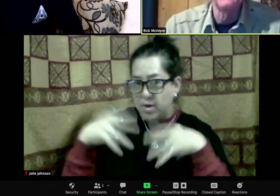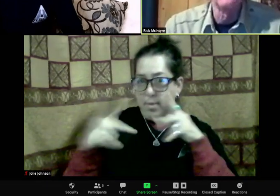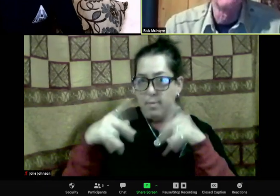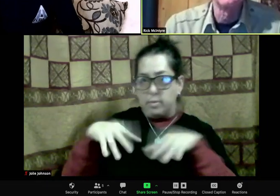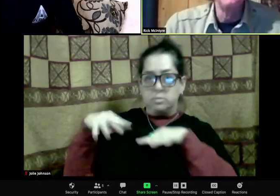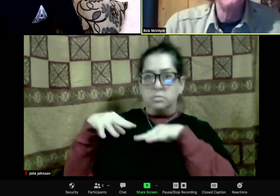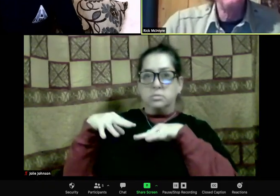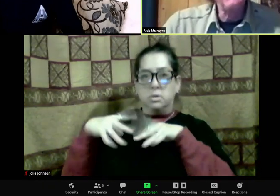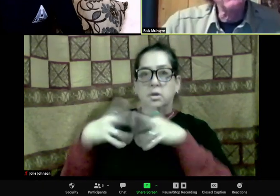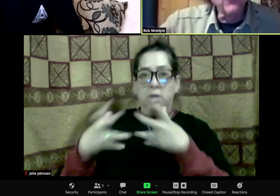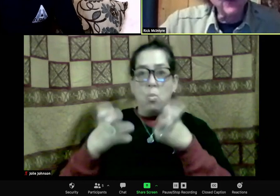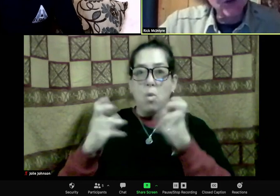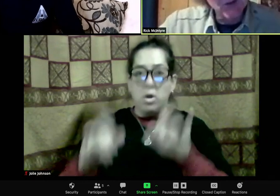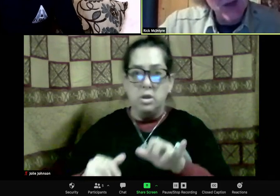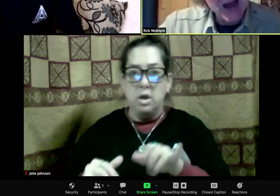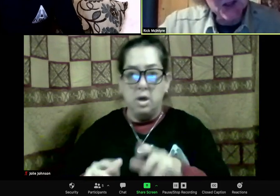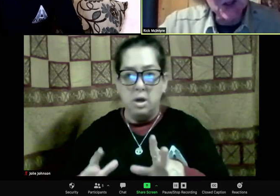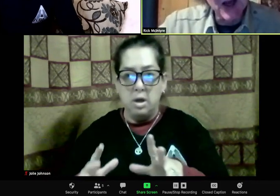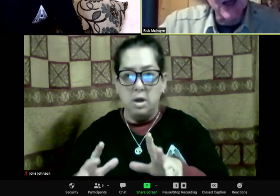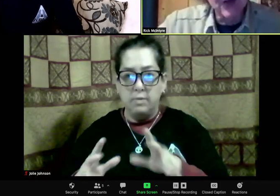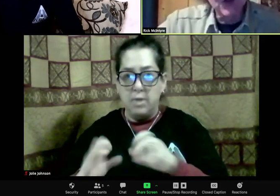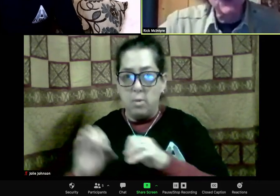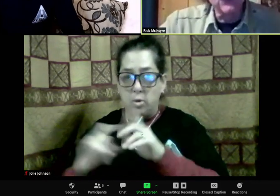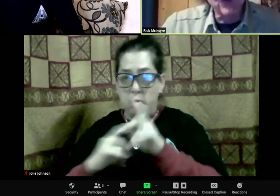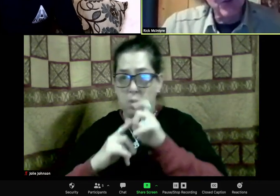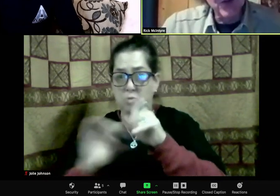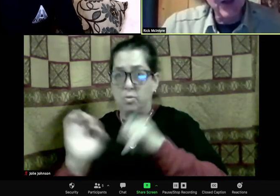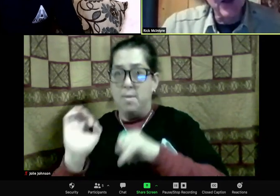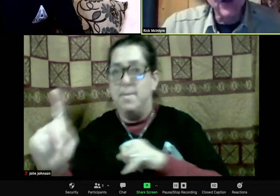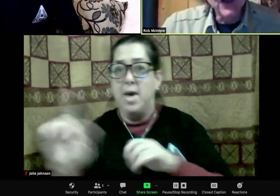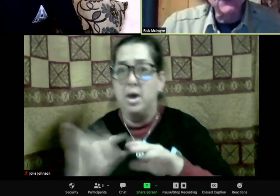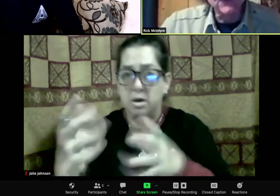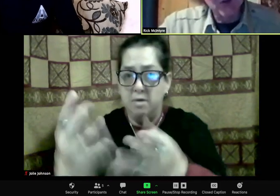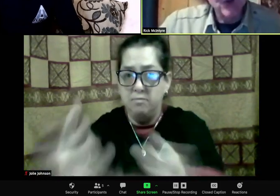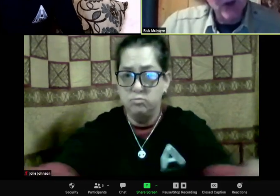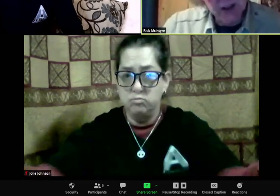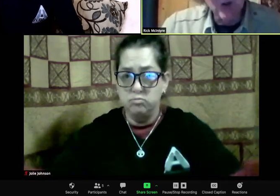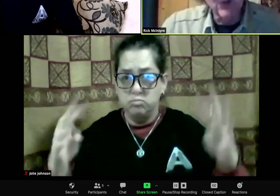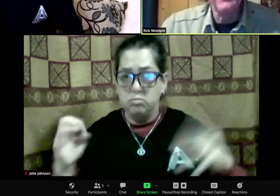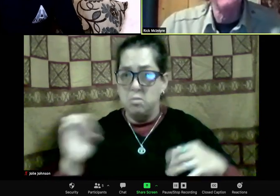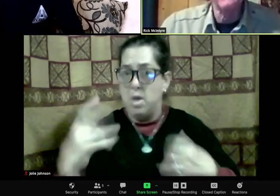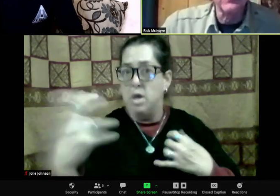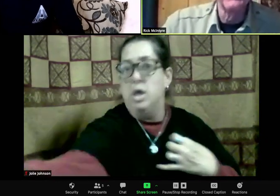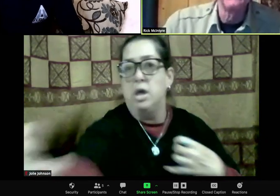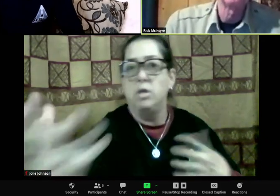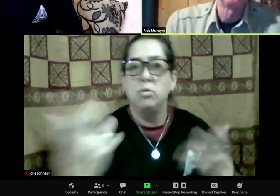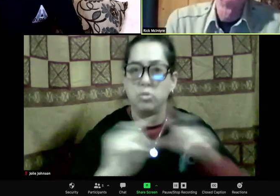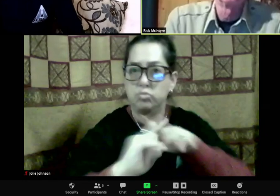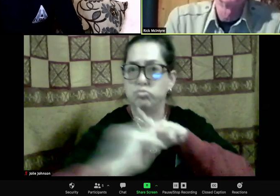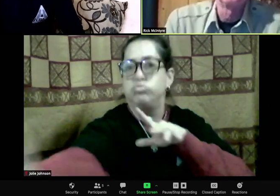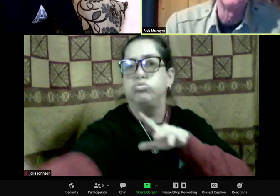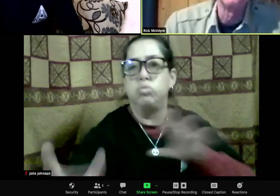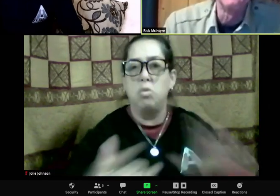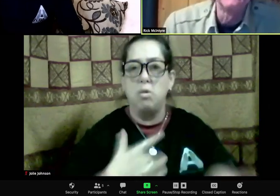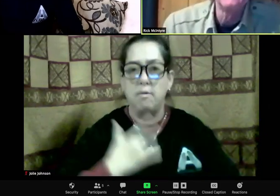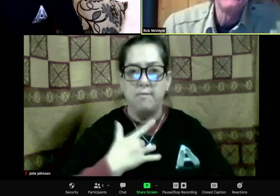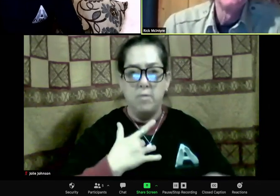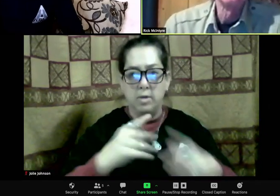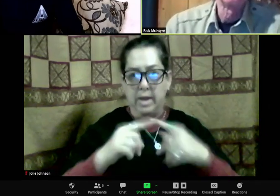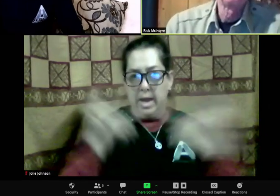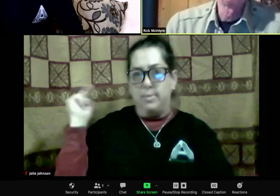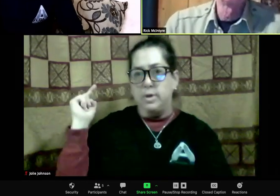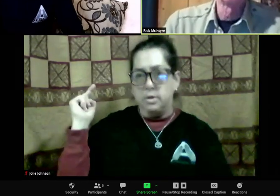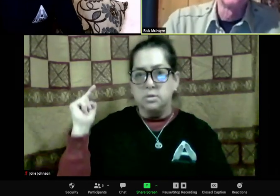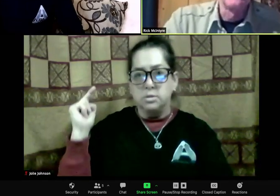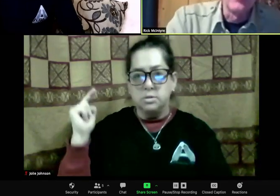I think people know that while the wolves were in the pens for two months, the wool project staff, I think usually about twice a